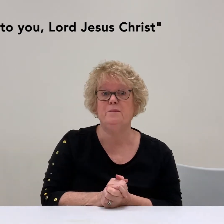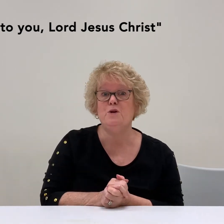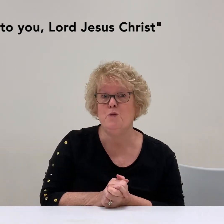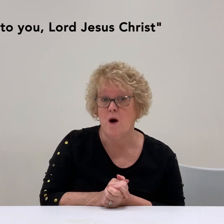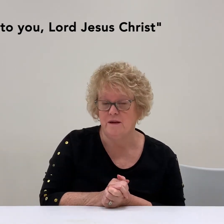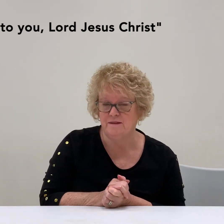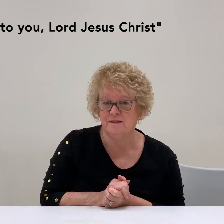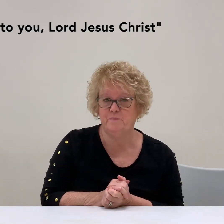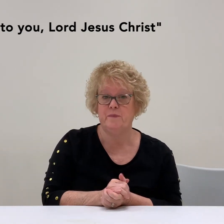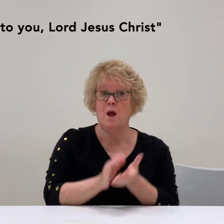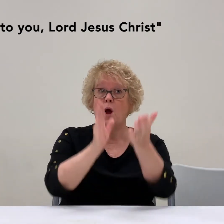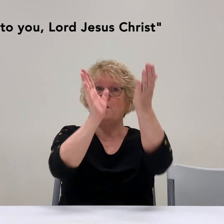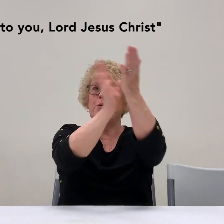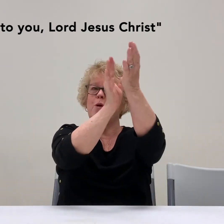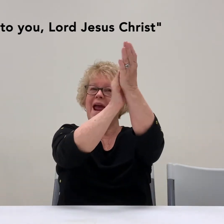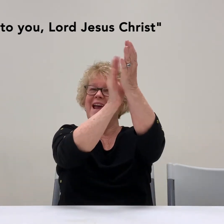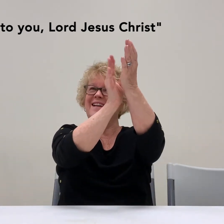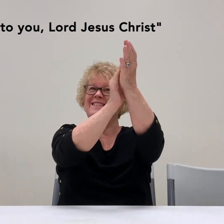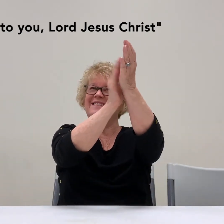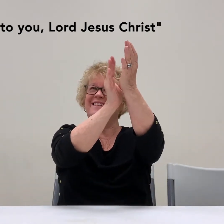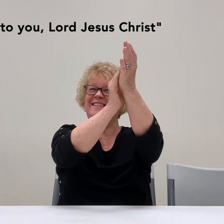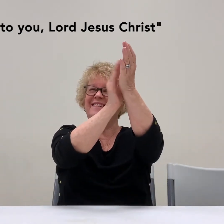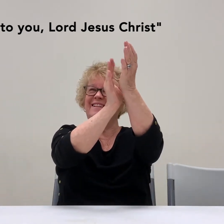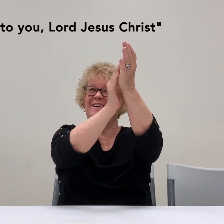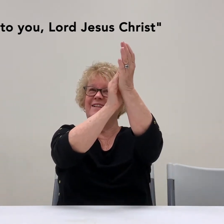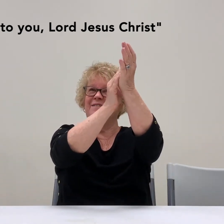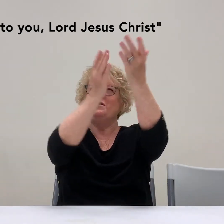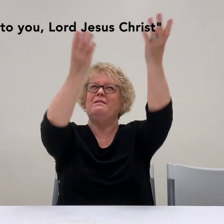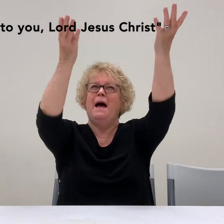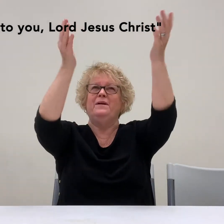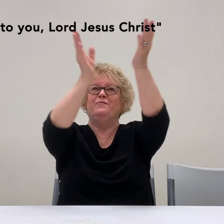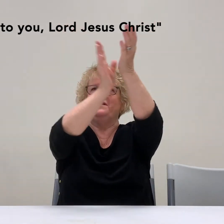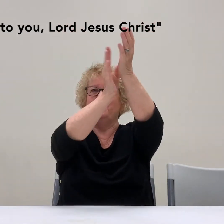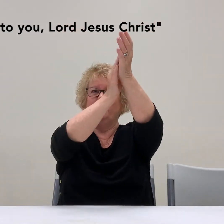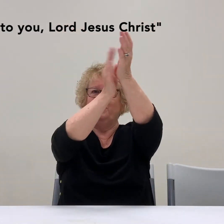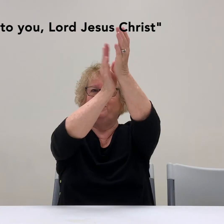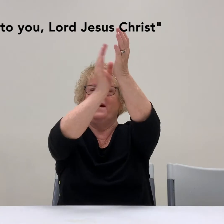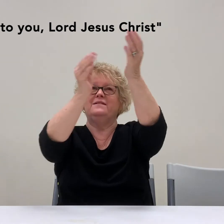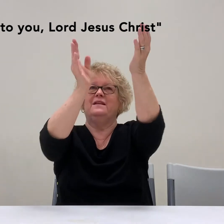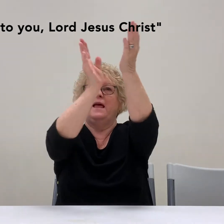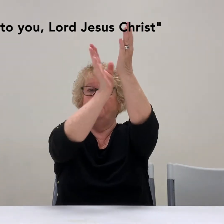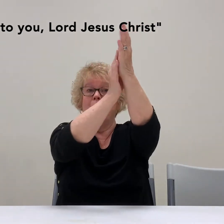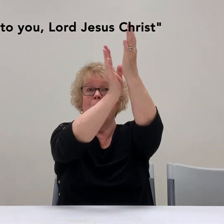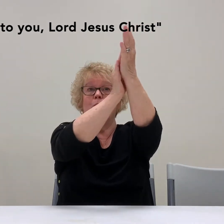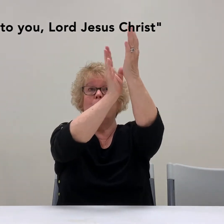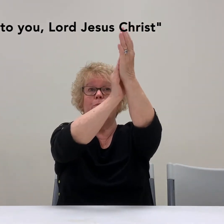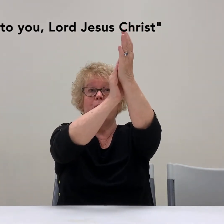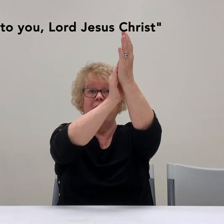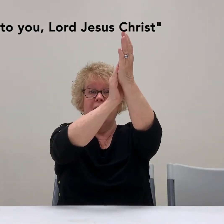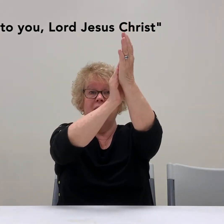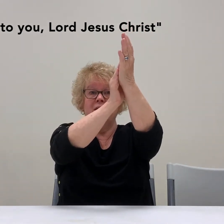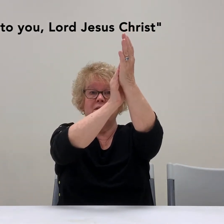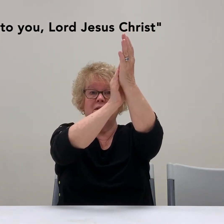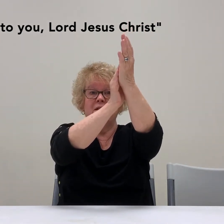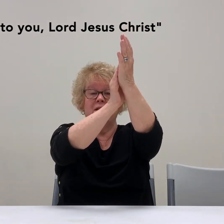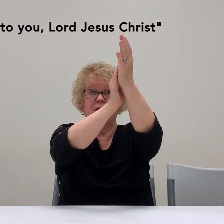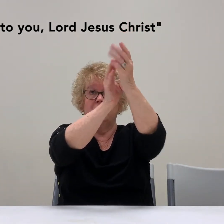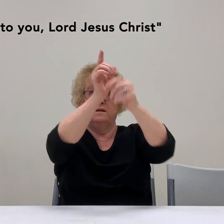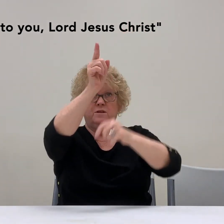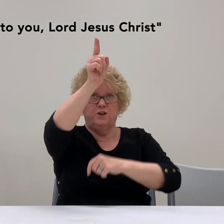new ones. Praise. You're clapping for someone. You're praising them. Praise to